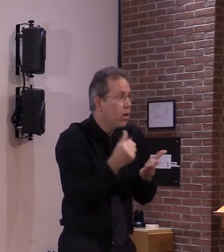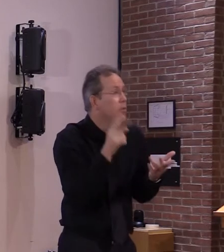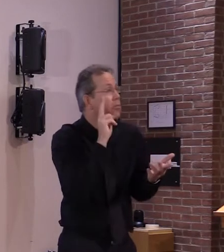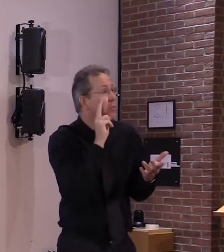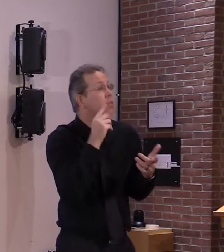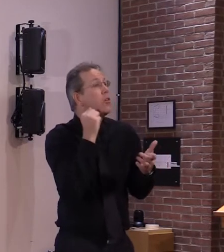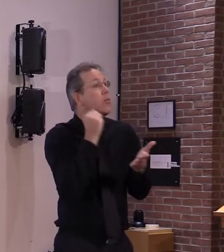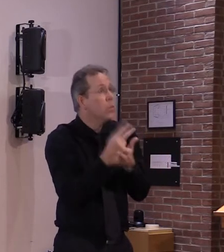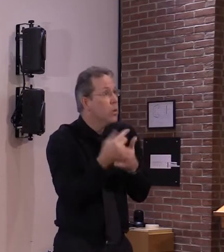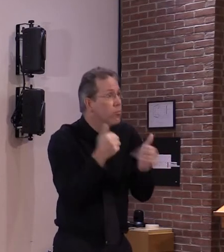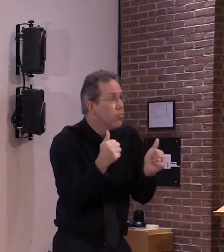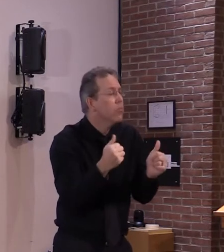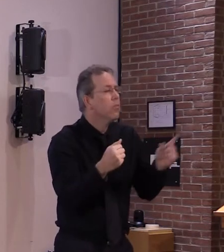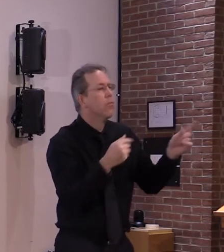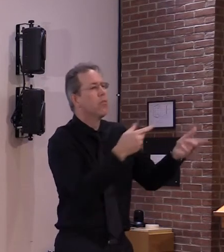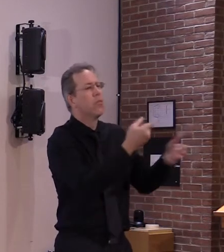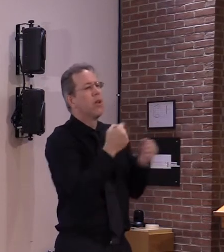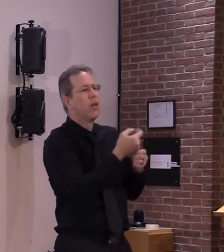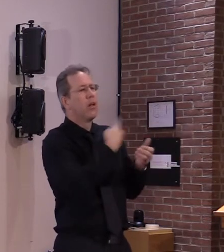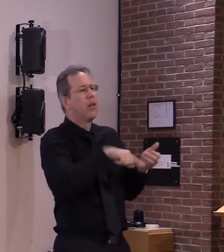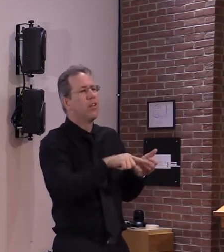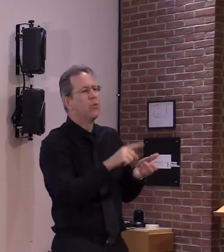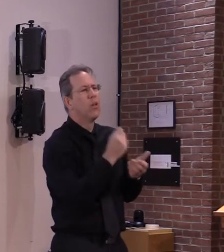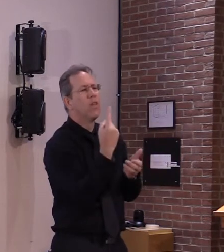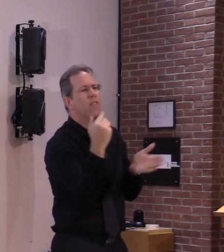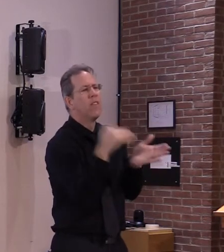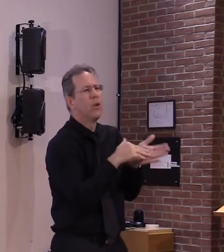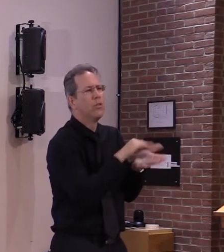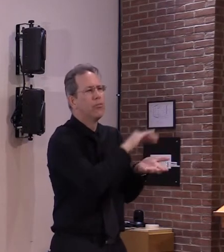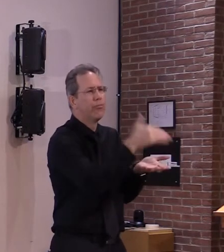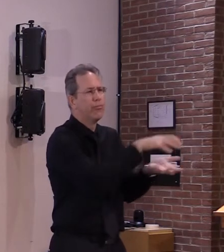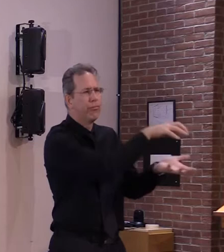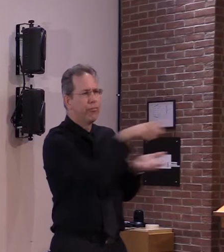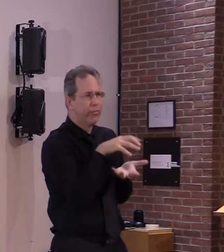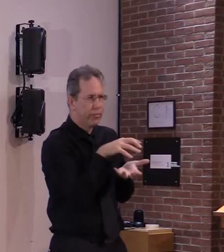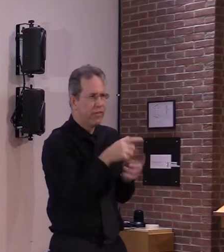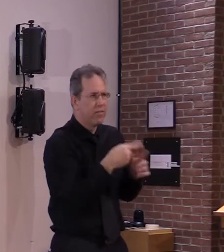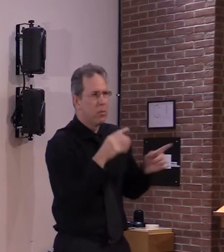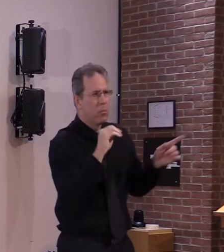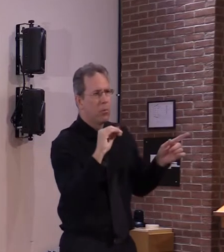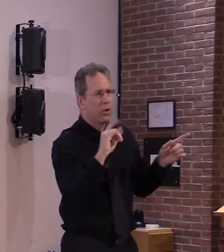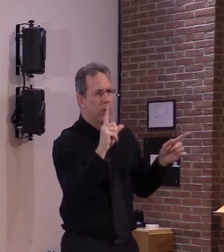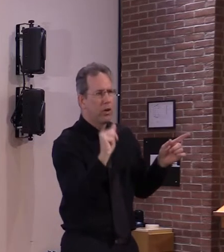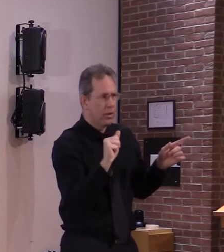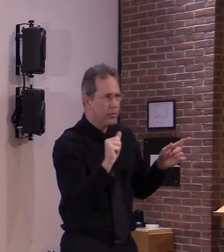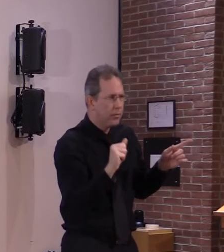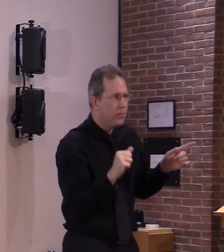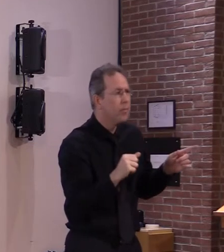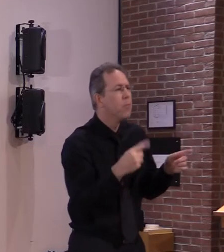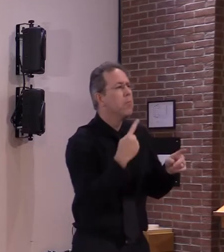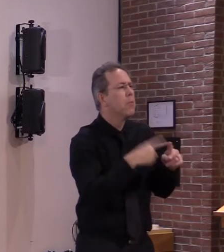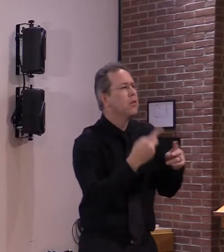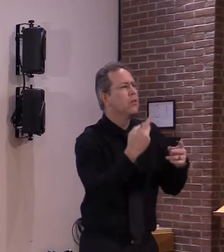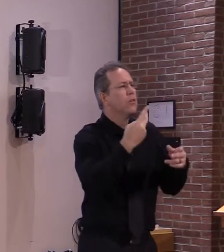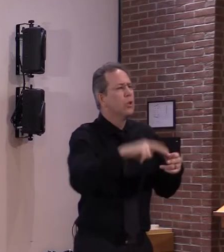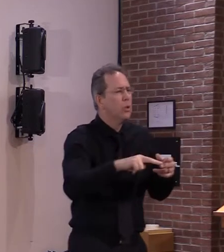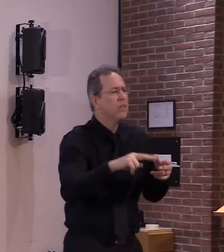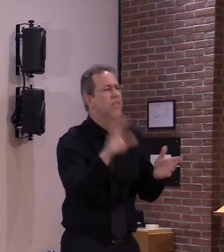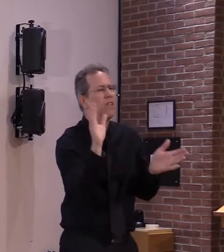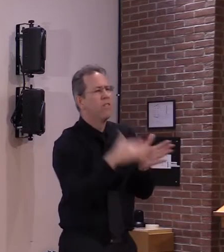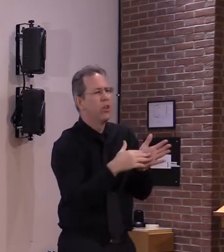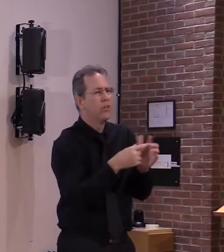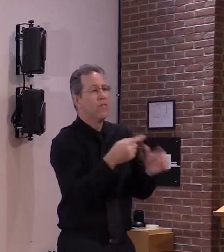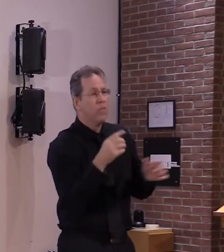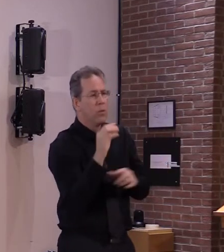thousand doses at the end of the month this would bring our total amount of vaccine in the state to almost 34